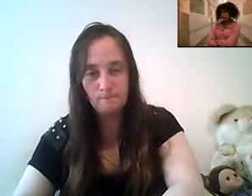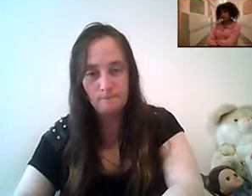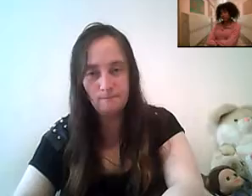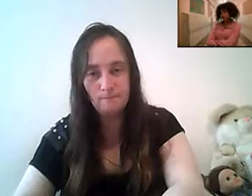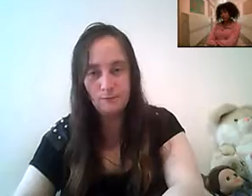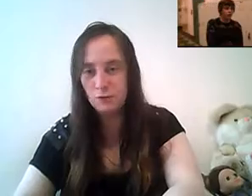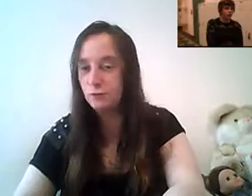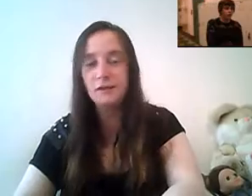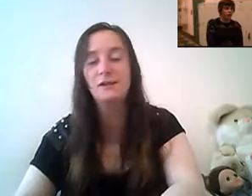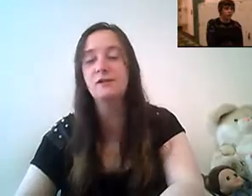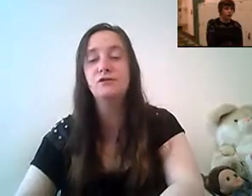shouldn't i tell truth